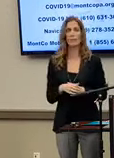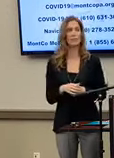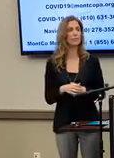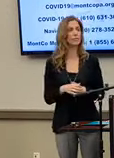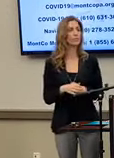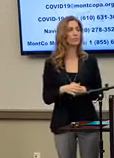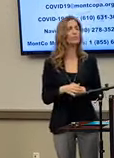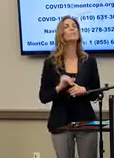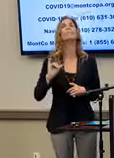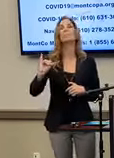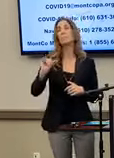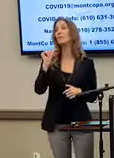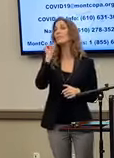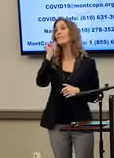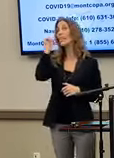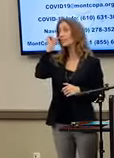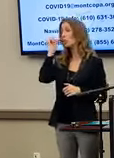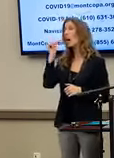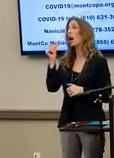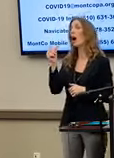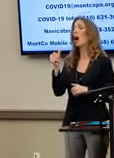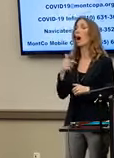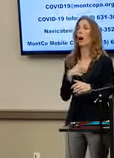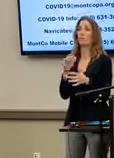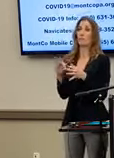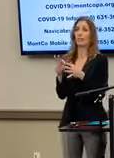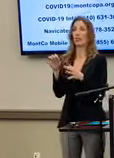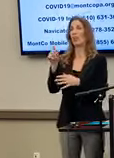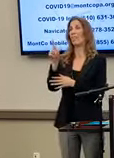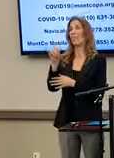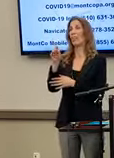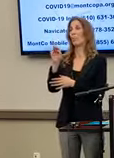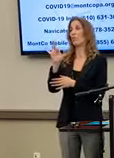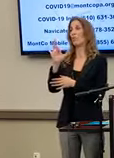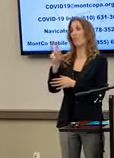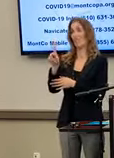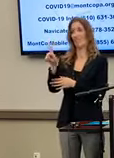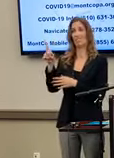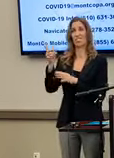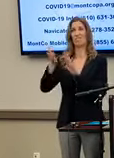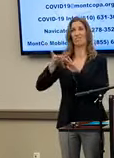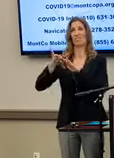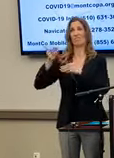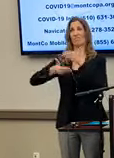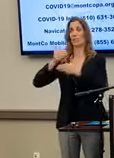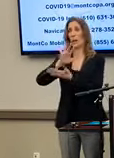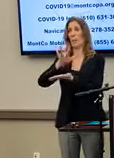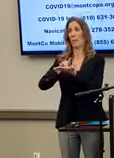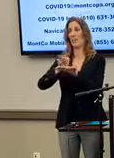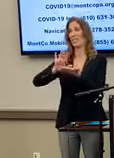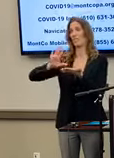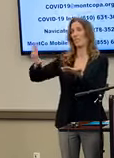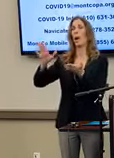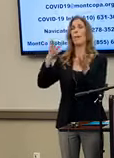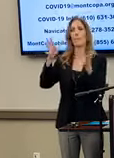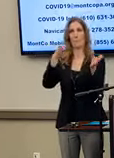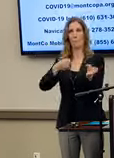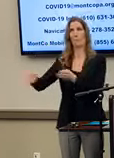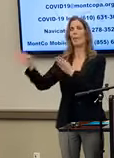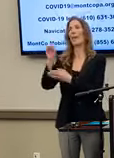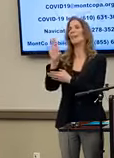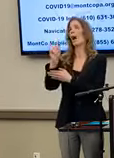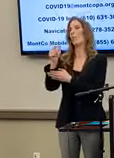So yesterday I mentioned that the Limerick generating station is in the midst of a planned